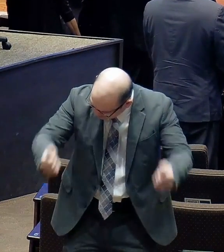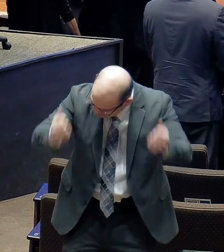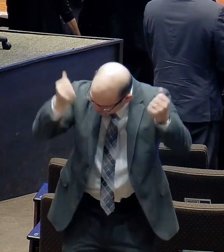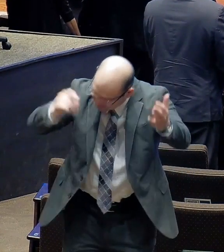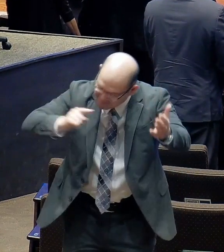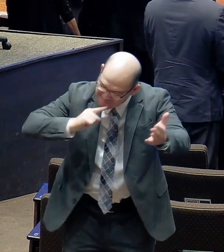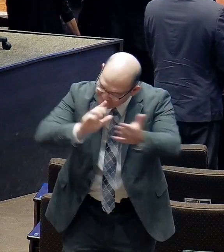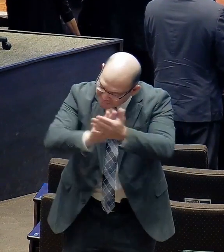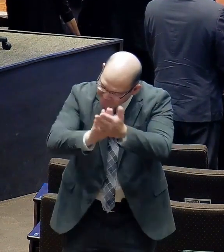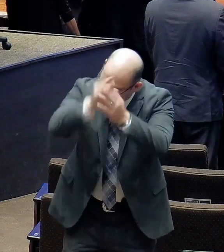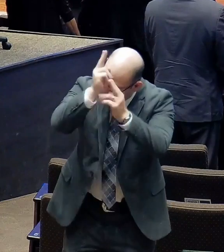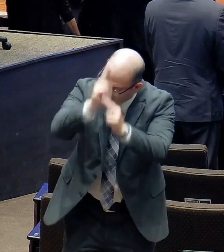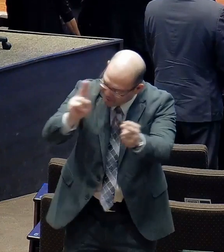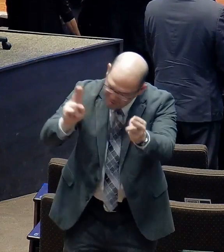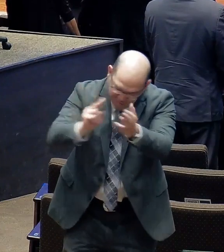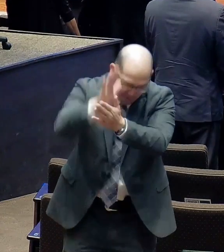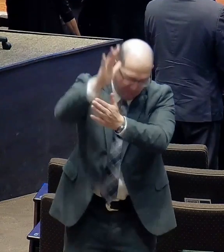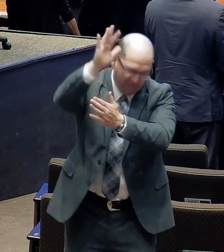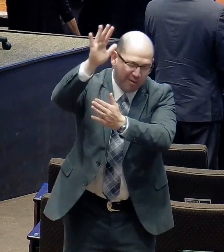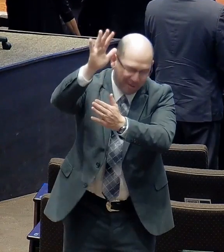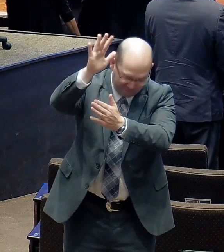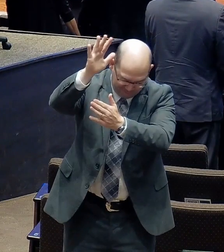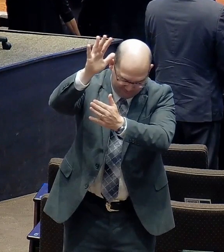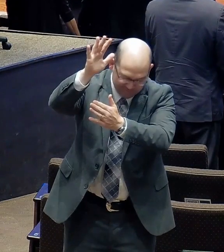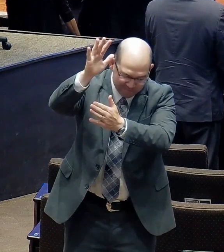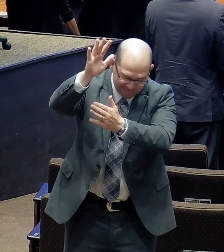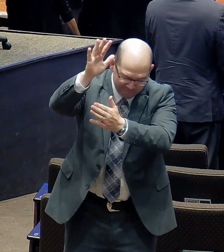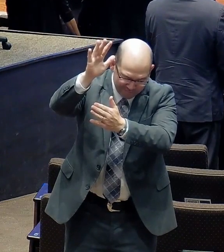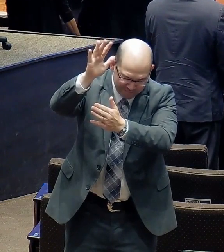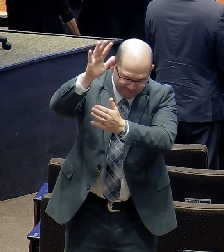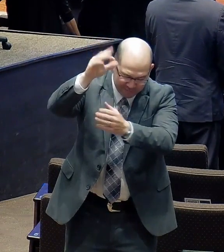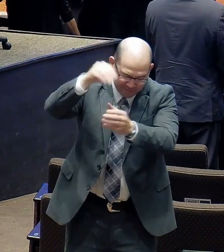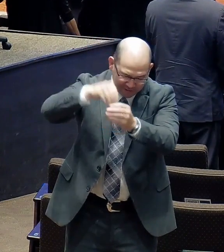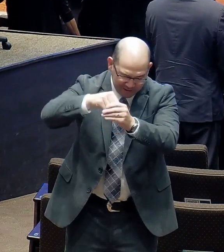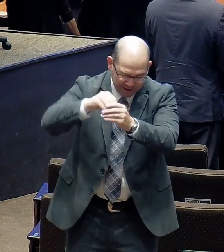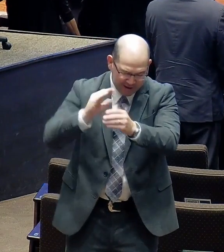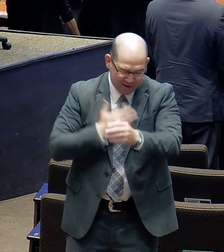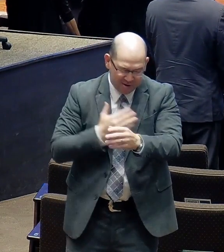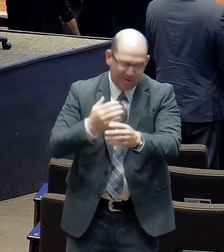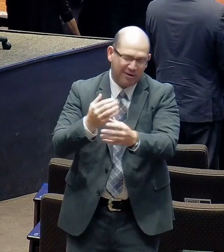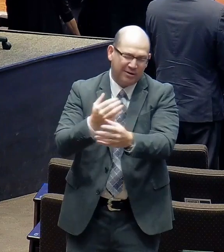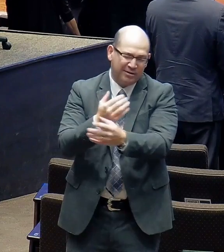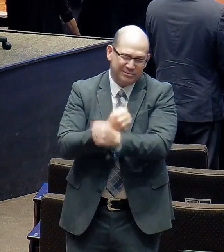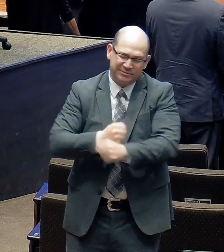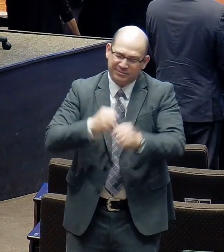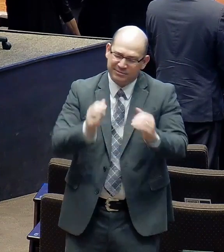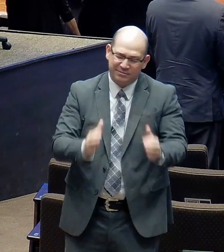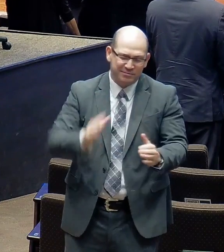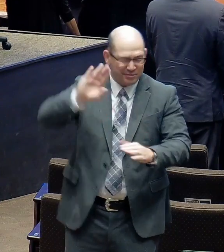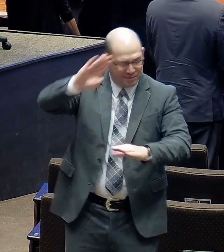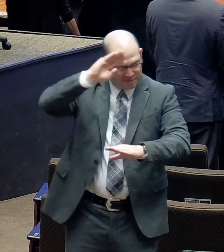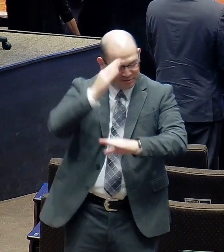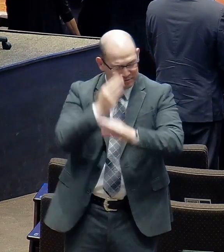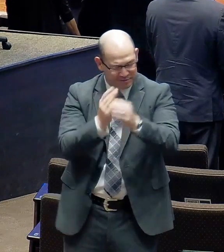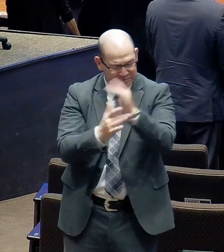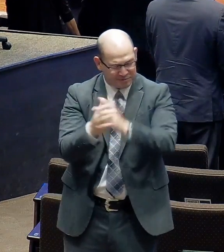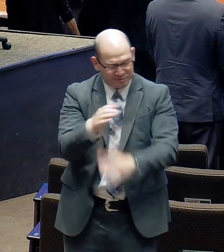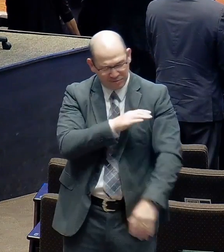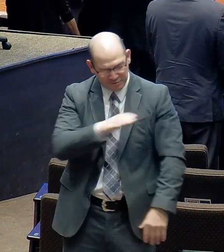all the glory. It is in the name of our lovely Savior, your Son, Jesus Christ, we beg these partitions.